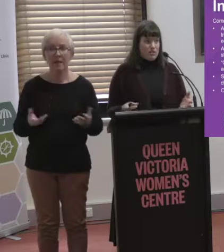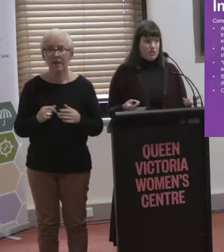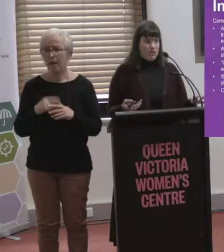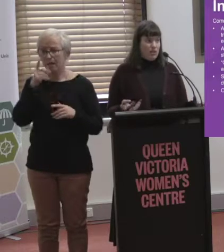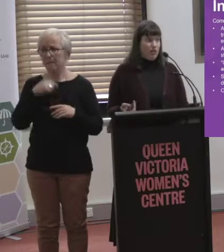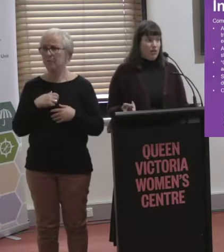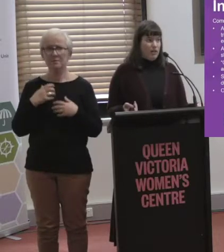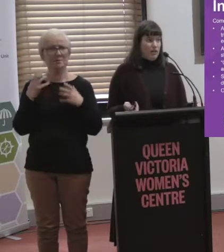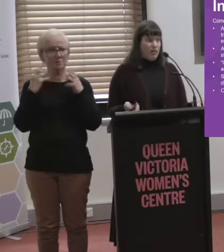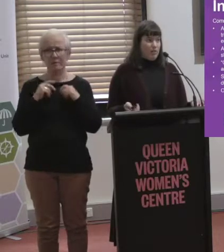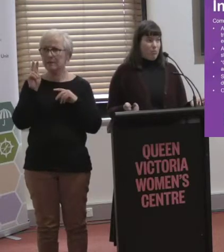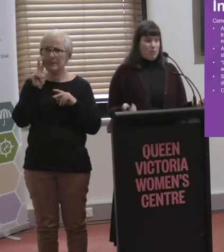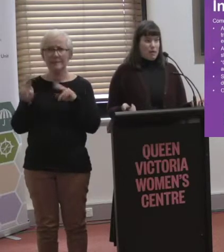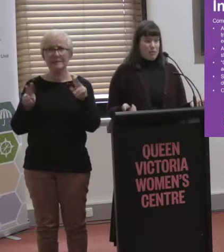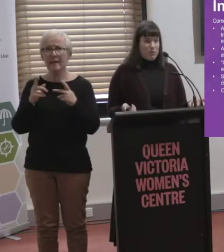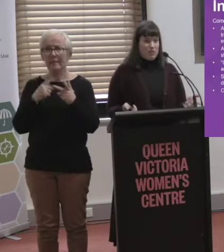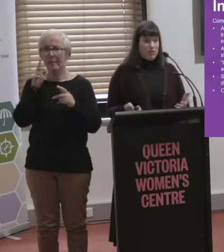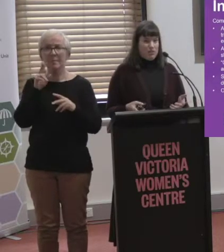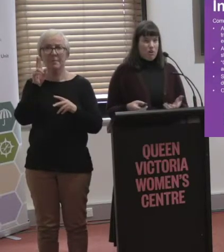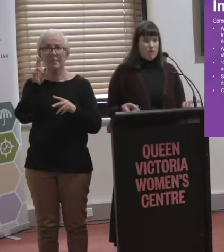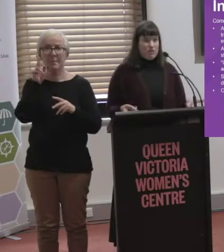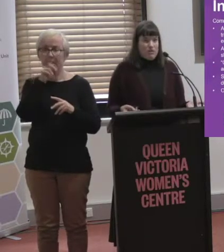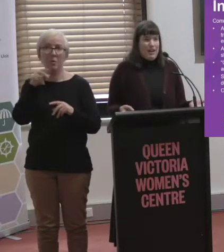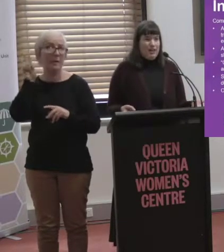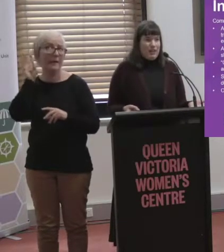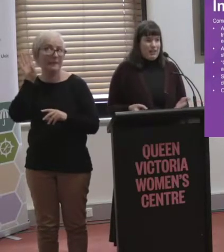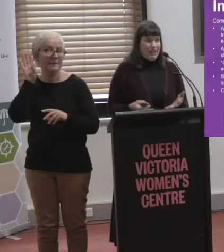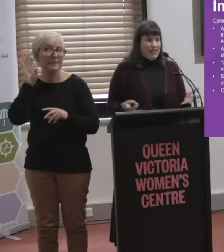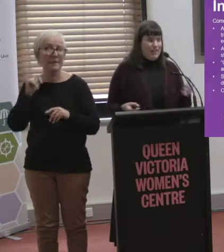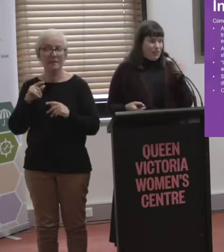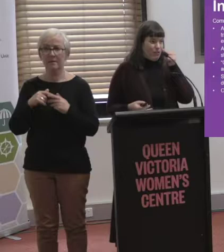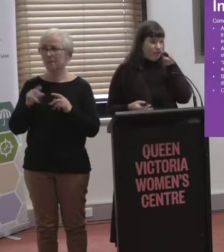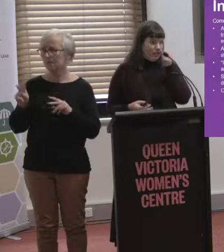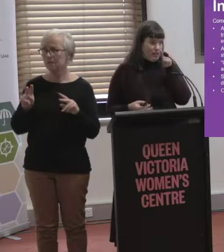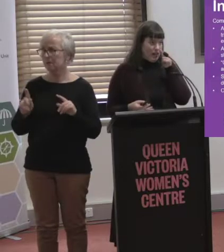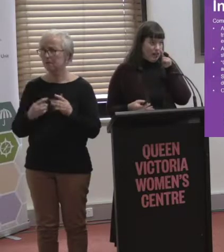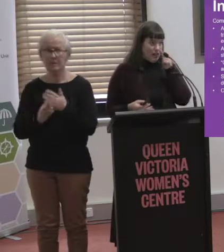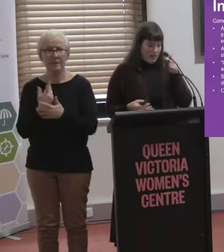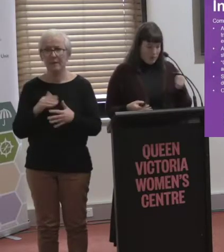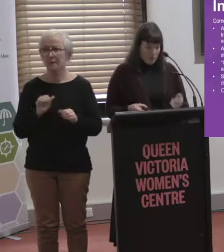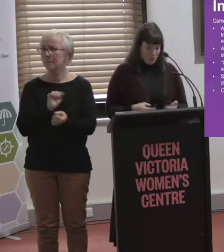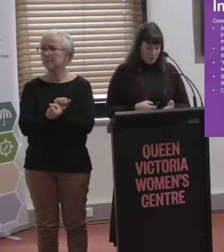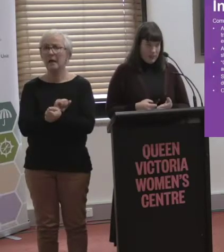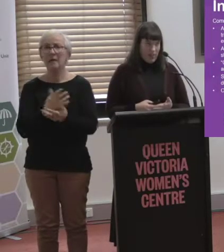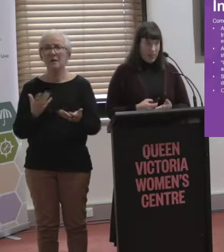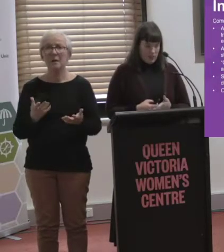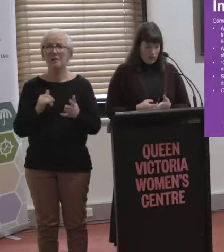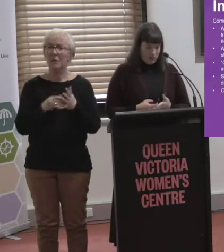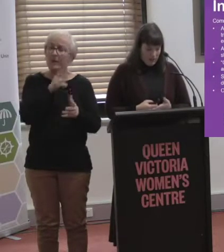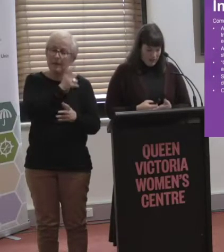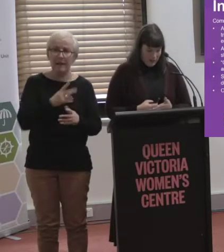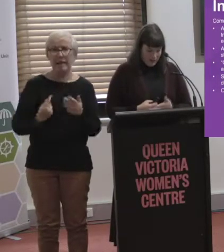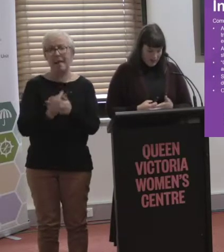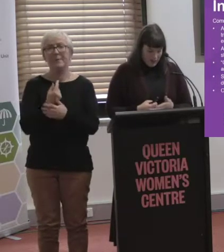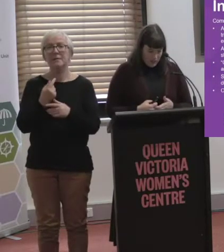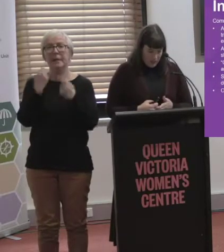stressed and didn't know what was happening because no one would tell them, and they felt really stuck. So that was a really common issue.